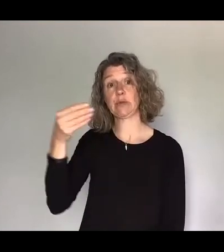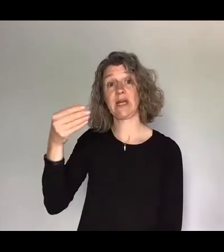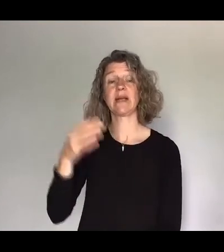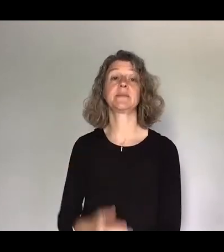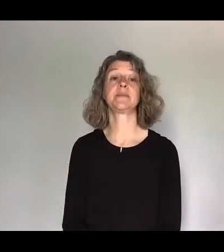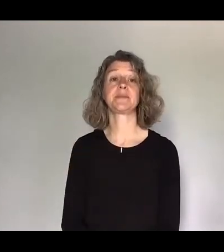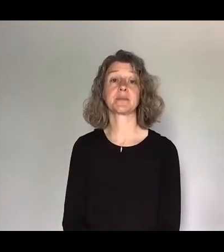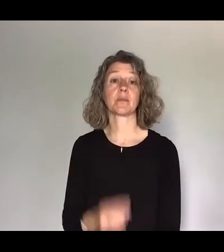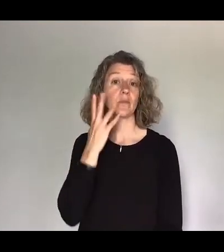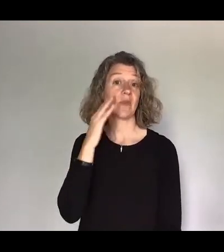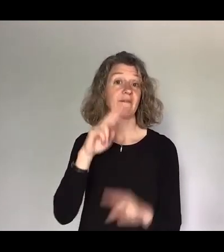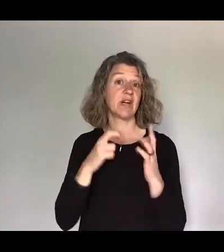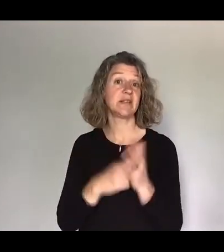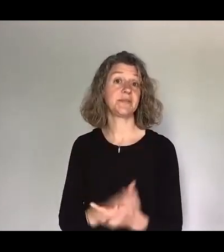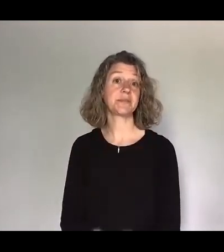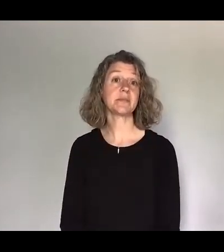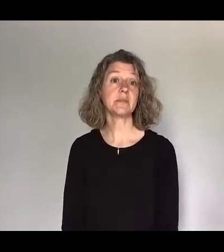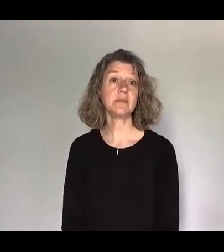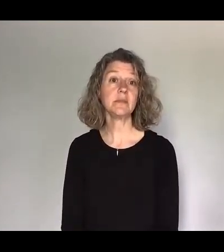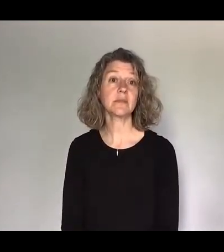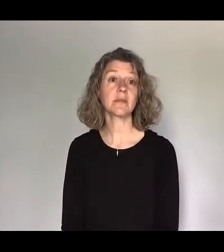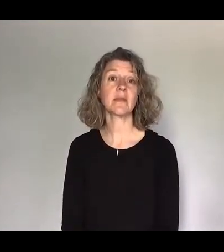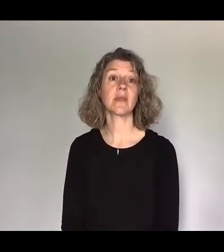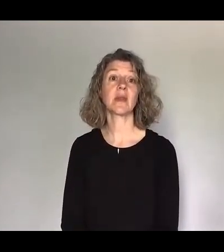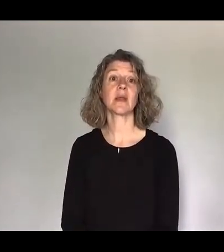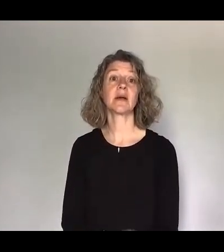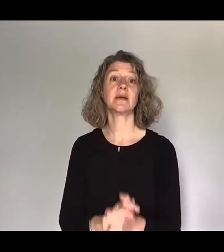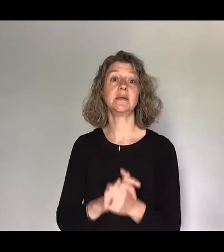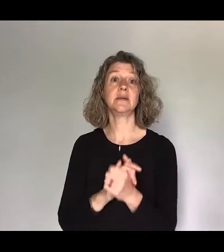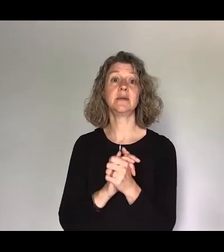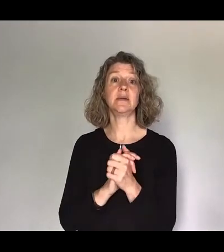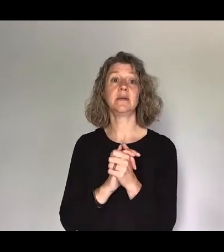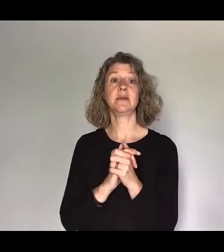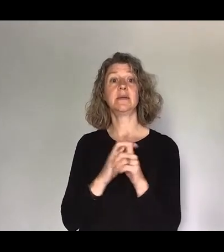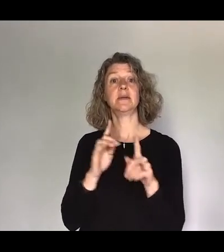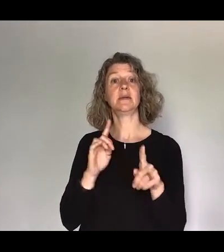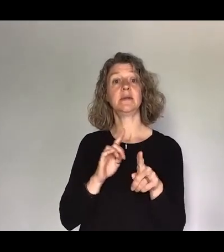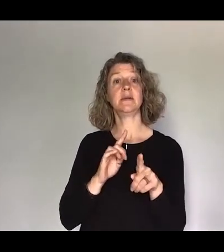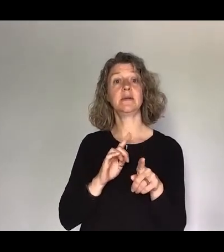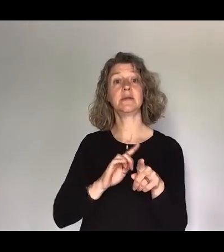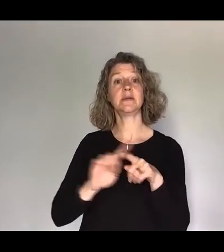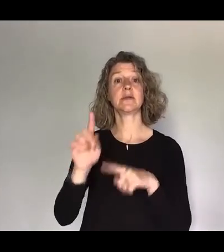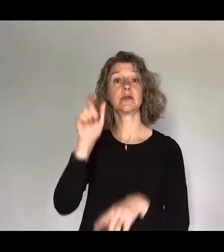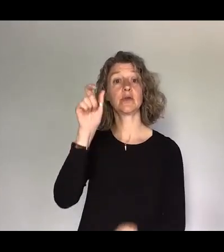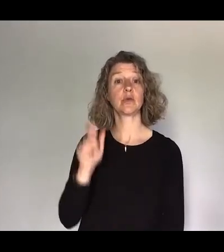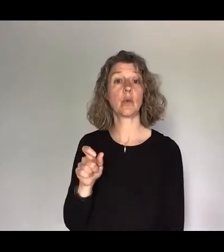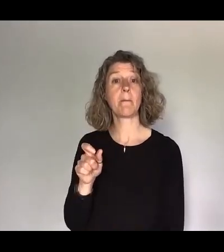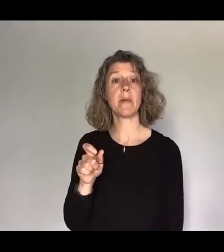Friday. We have a guest. We've got a special guest in the room, Jess. Before we bring on the guest, shall we just make another mention of Focus? Let's talk about Focus. Focus.